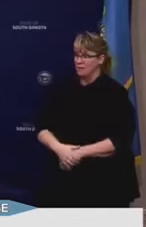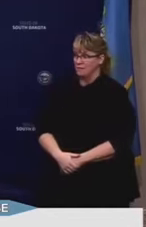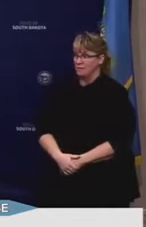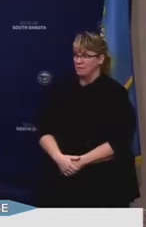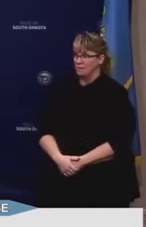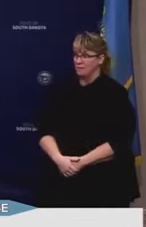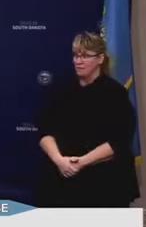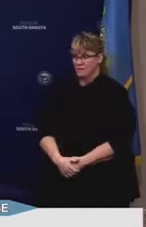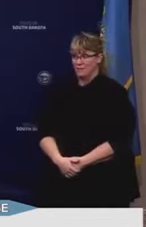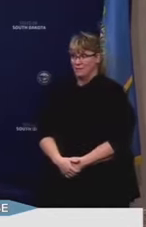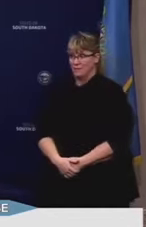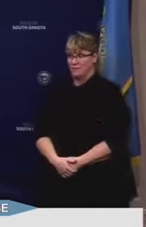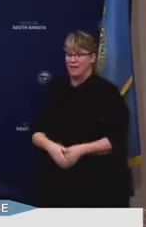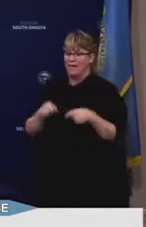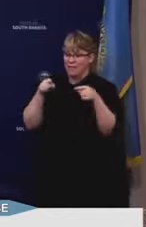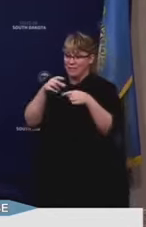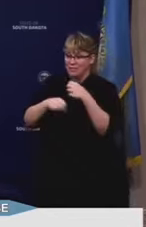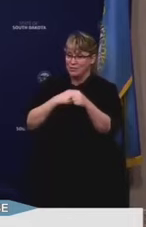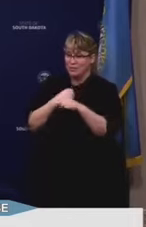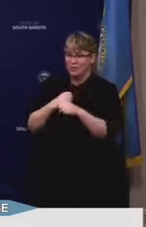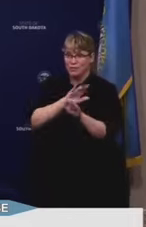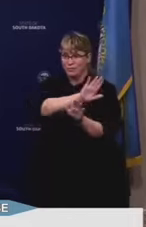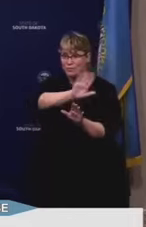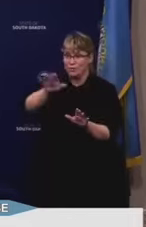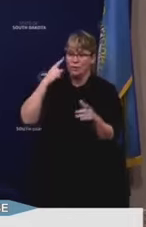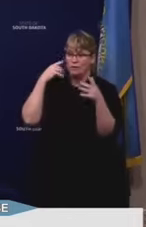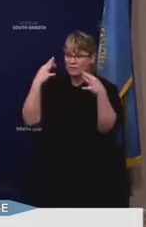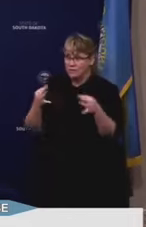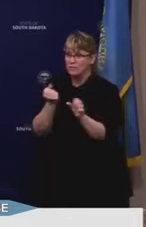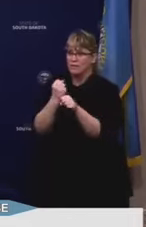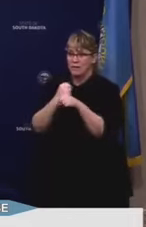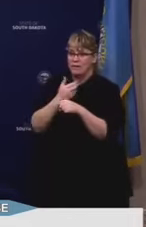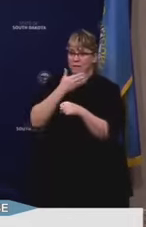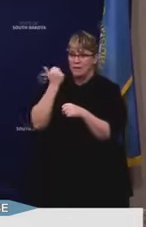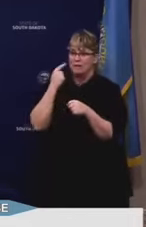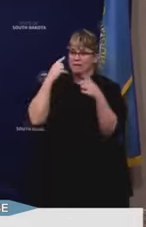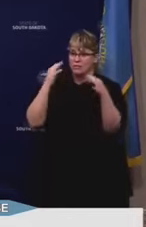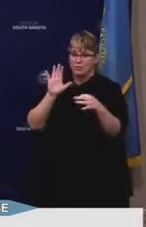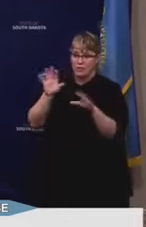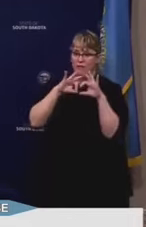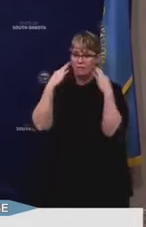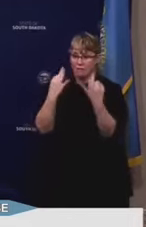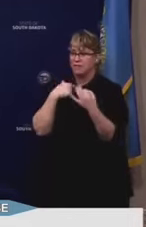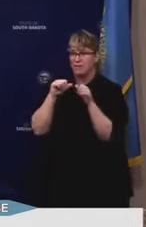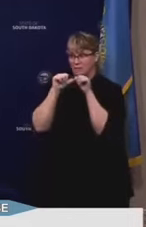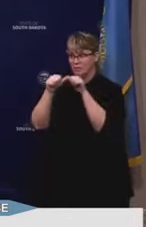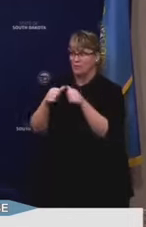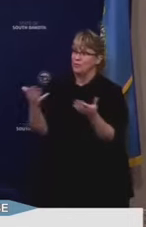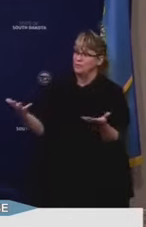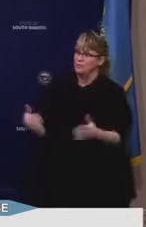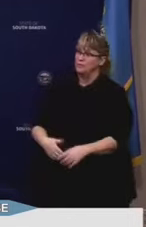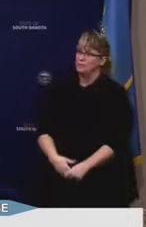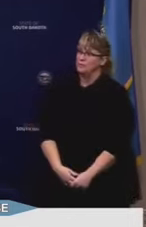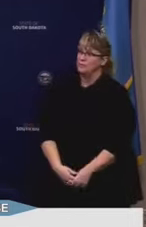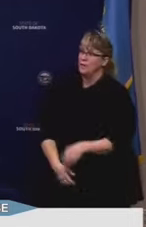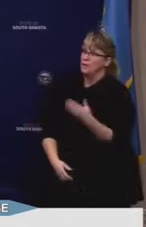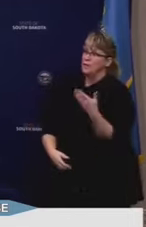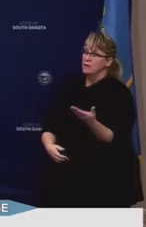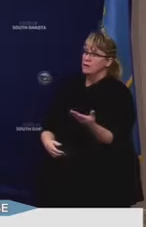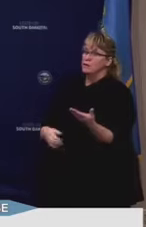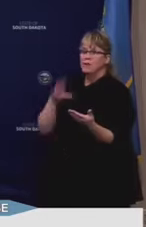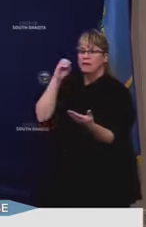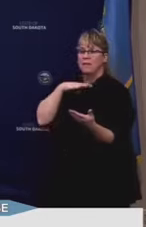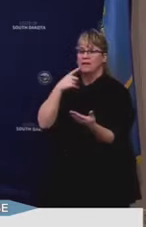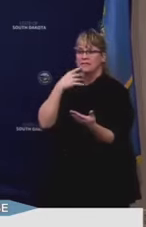for the entire year, it up to personal responsibility to make the best decisions for them and their families, and I'll continue to do that. So now that the CDC is